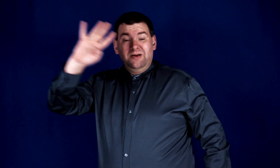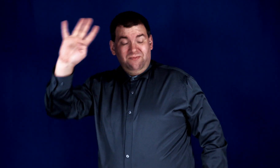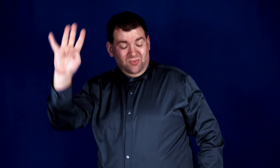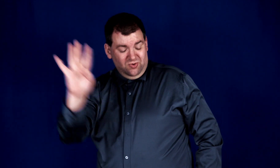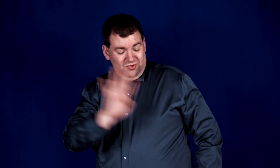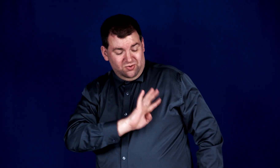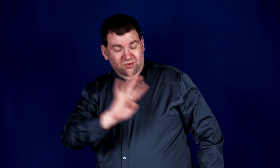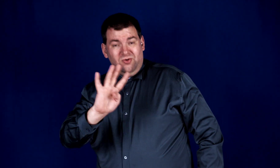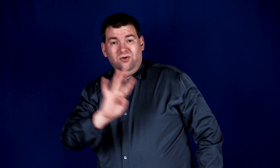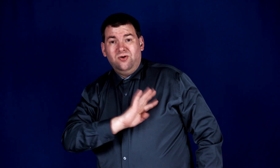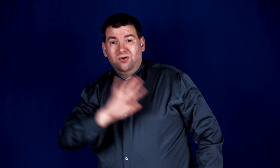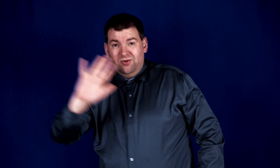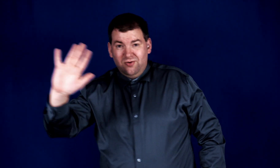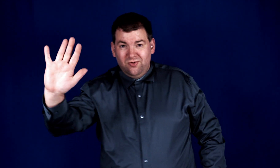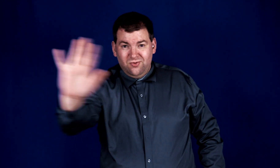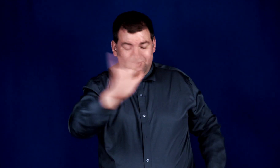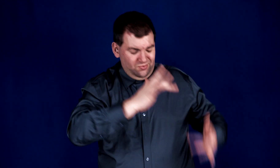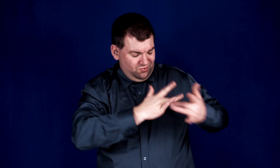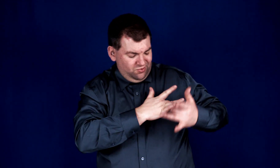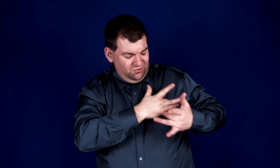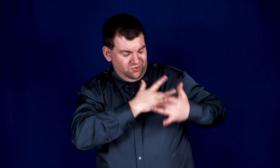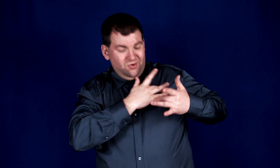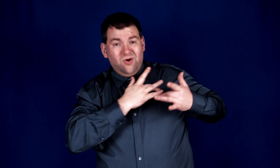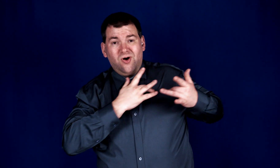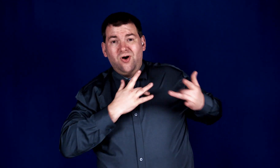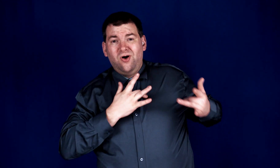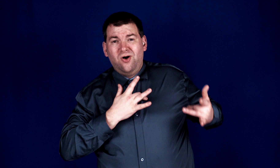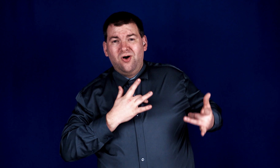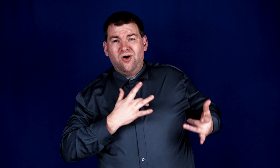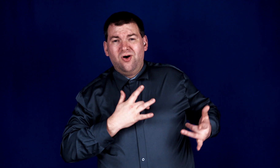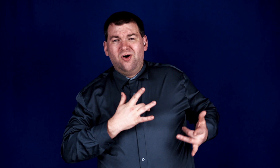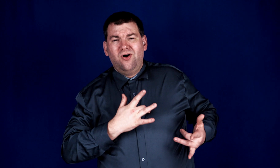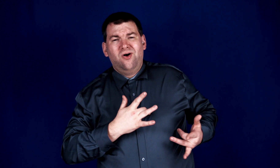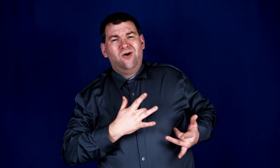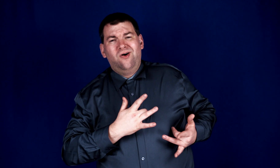whispers in your heart